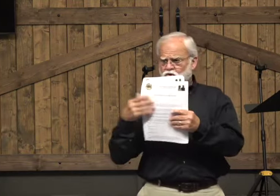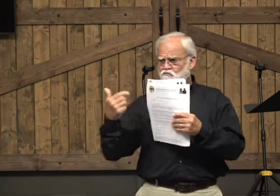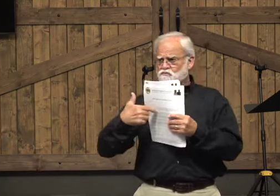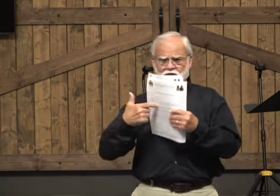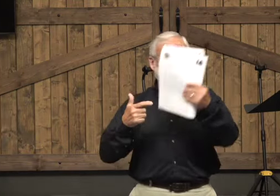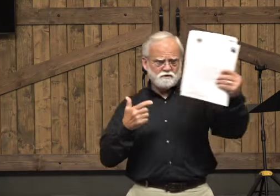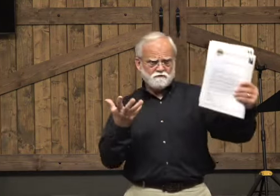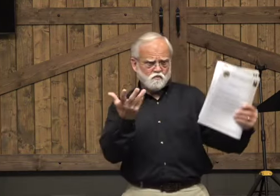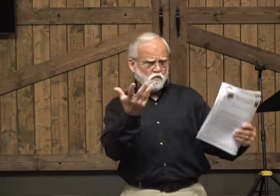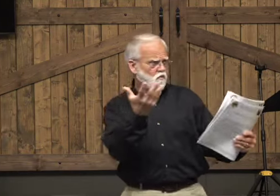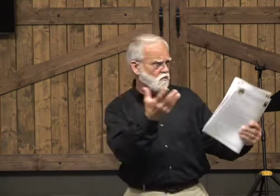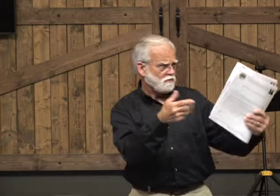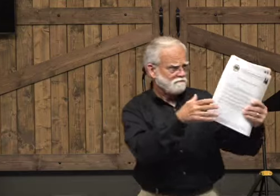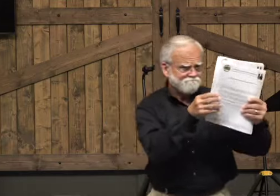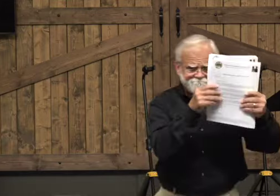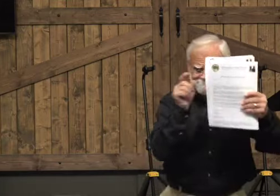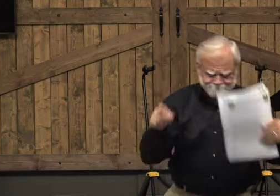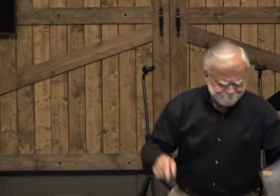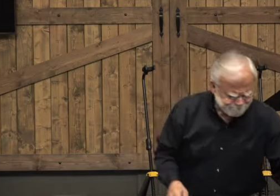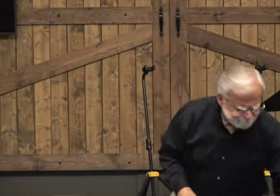is here. And it's up here in the front of you.